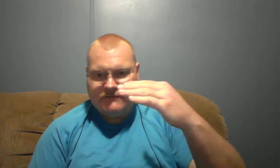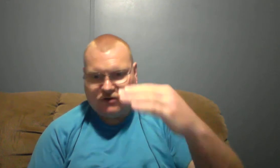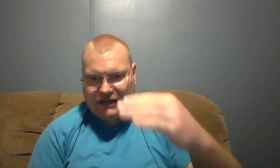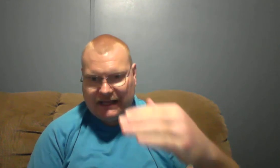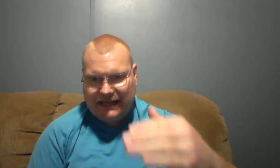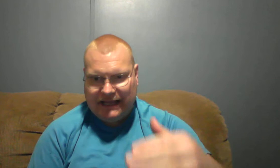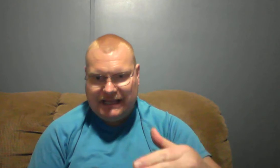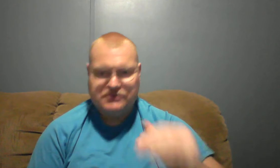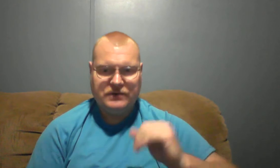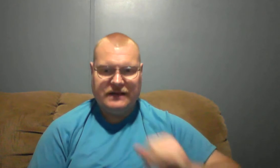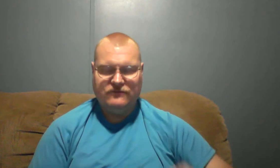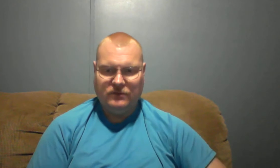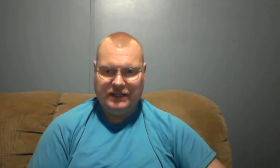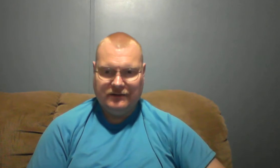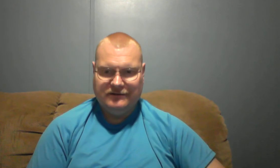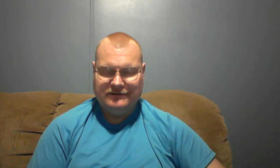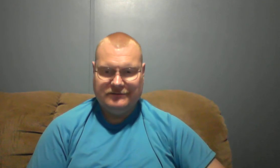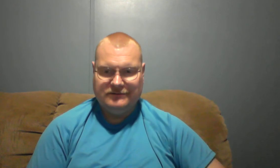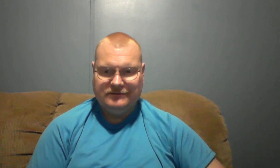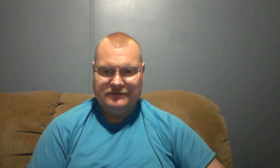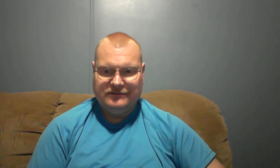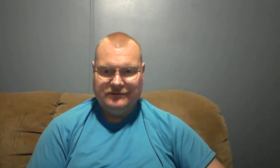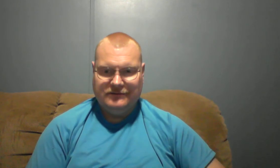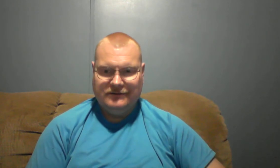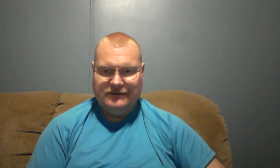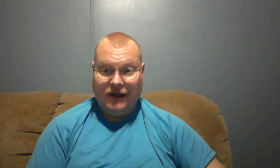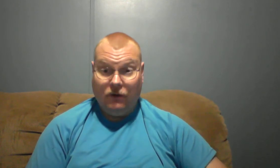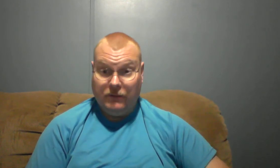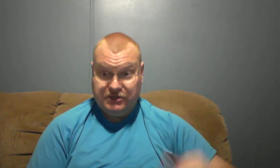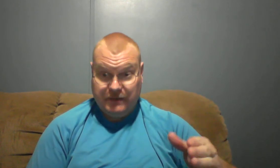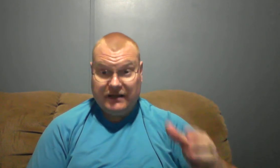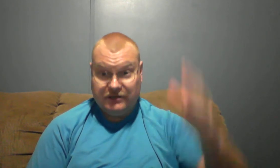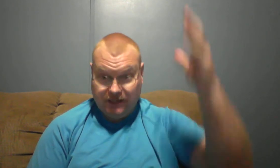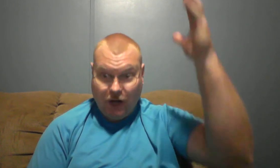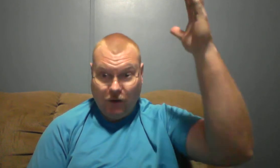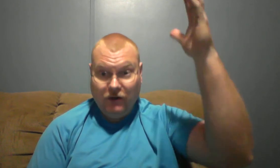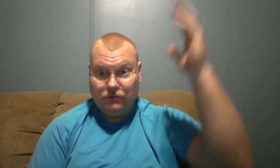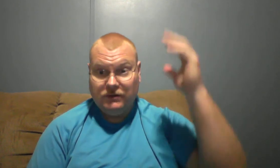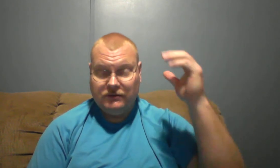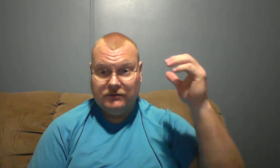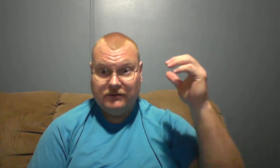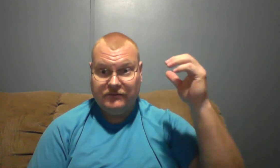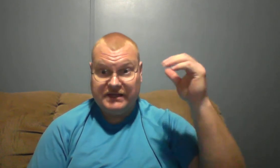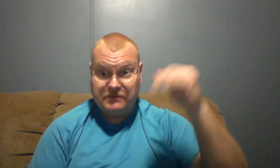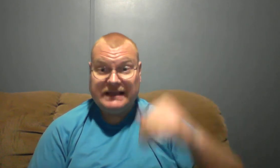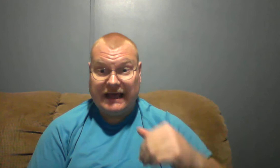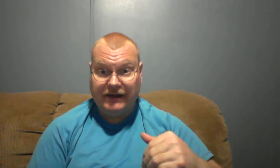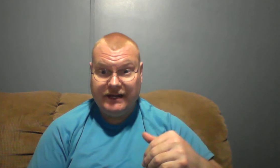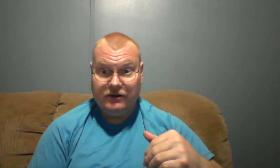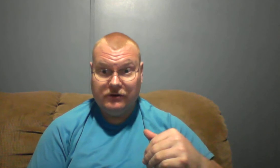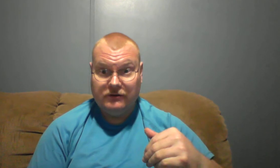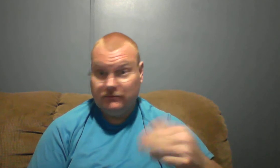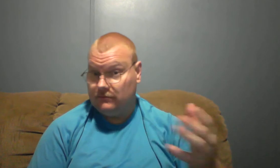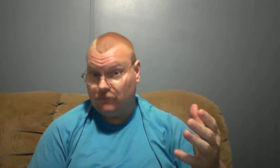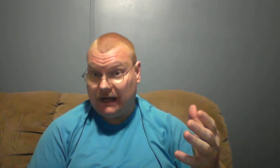he is ready for me oh much better to go on than to be down here right